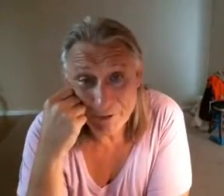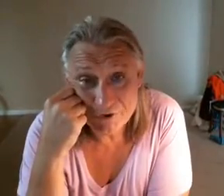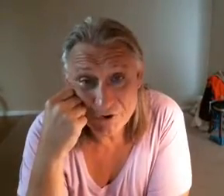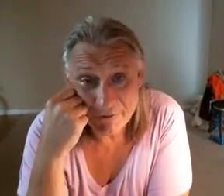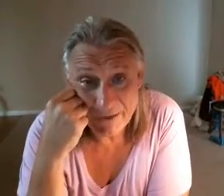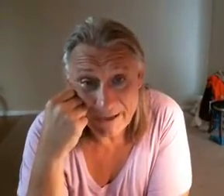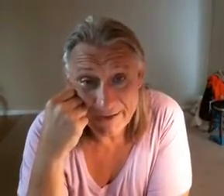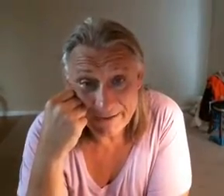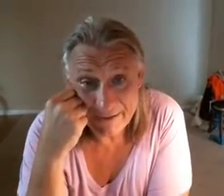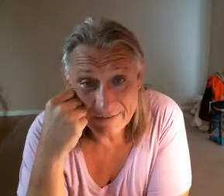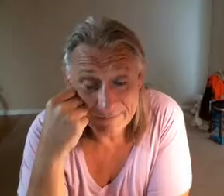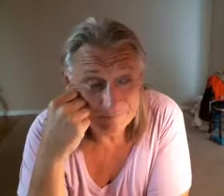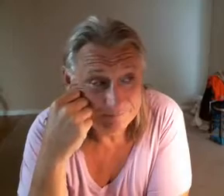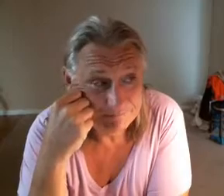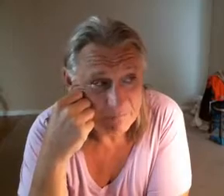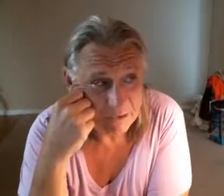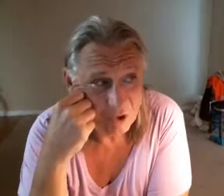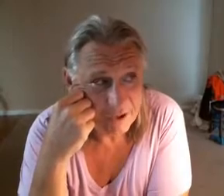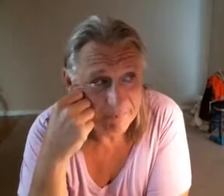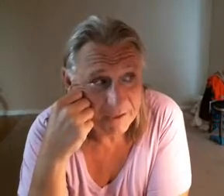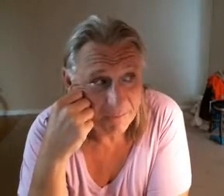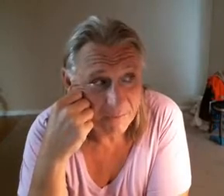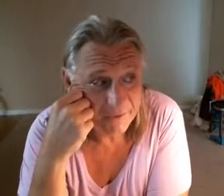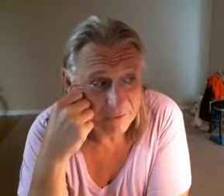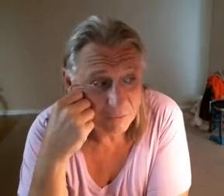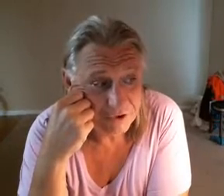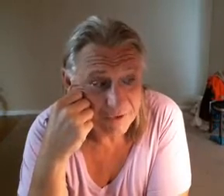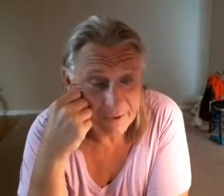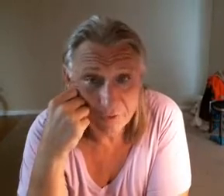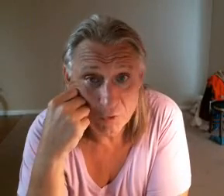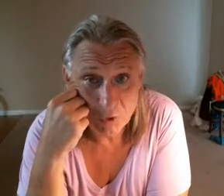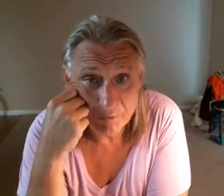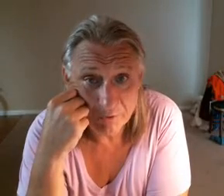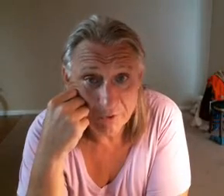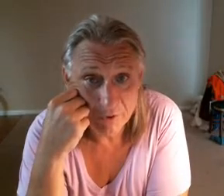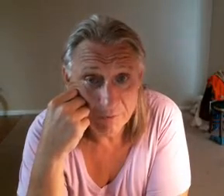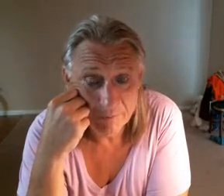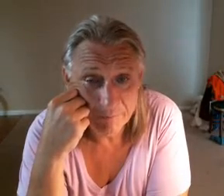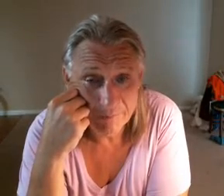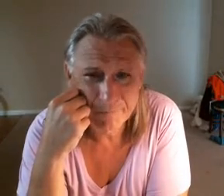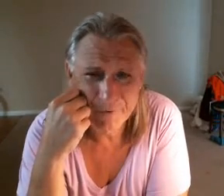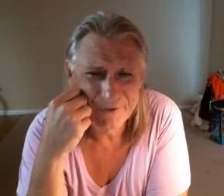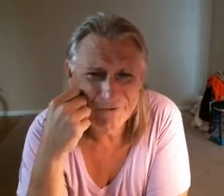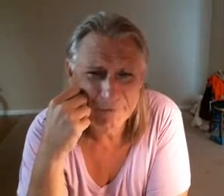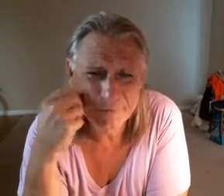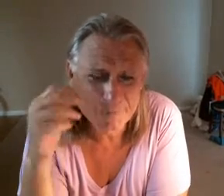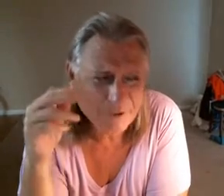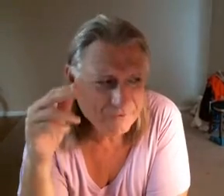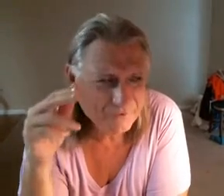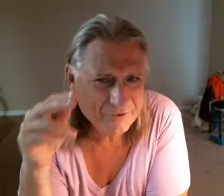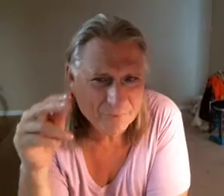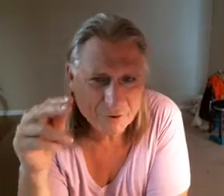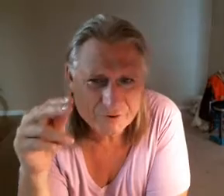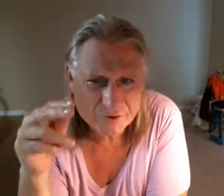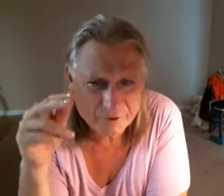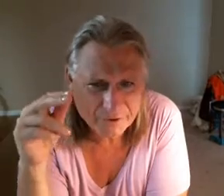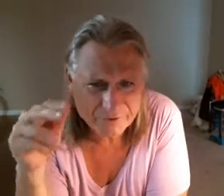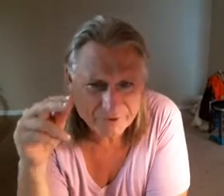blood sugar at 88 a lot of people think oh gee that's normal you know but Francis when Francis's blood sugar gets